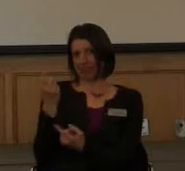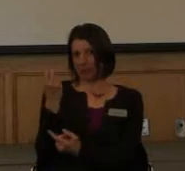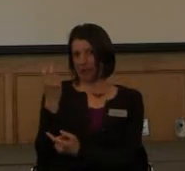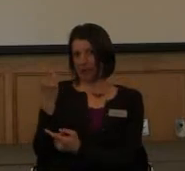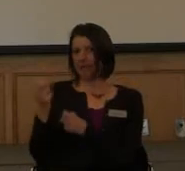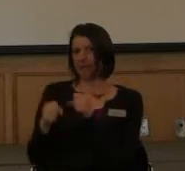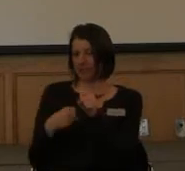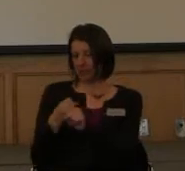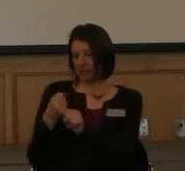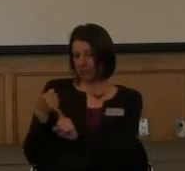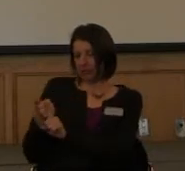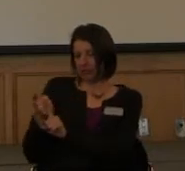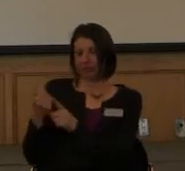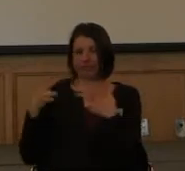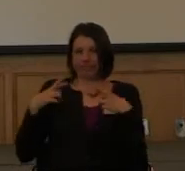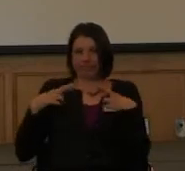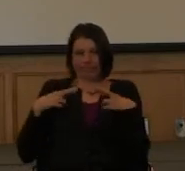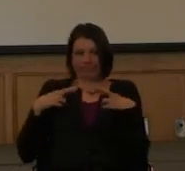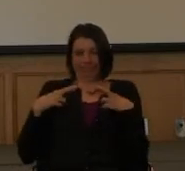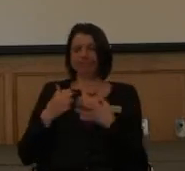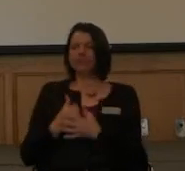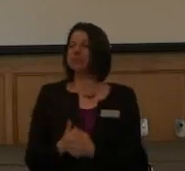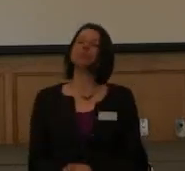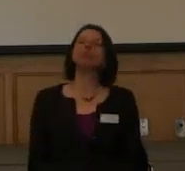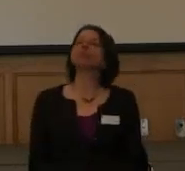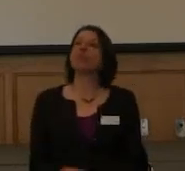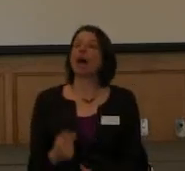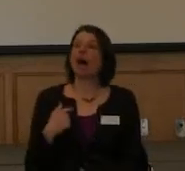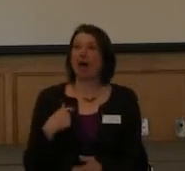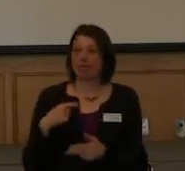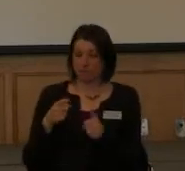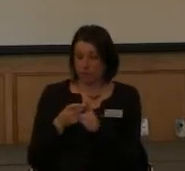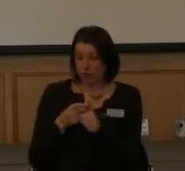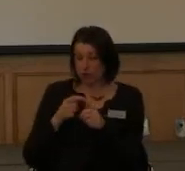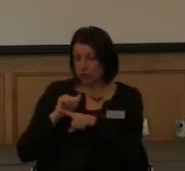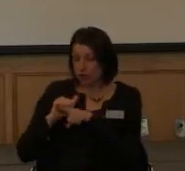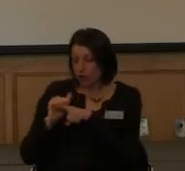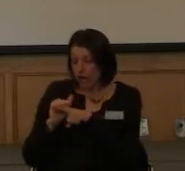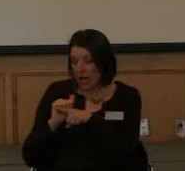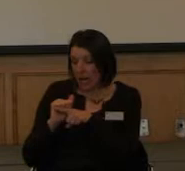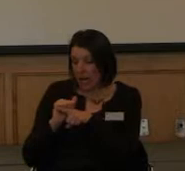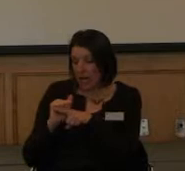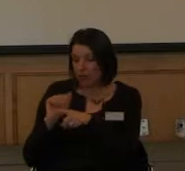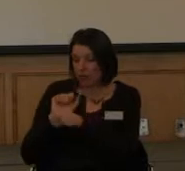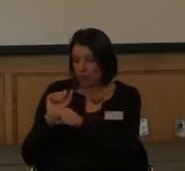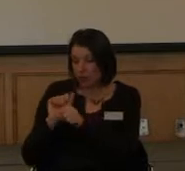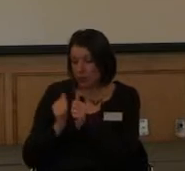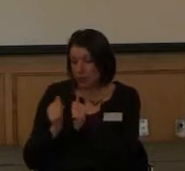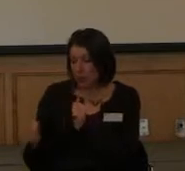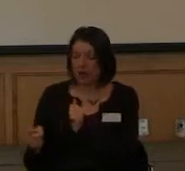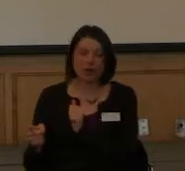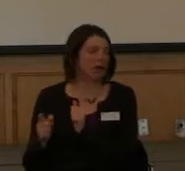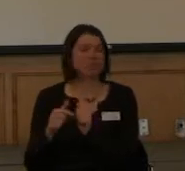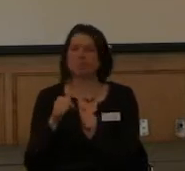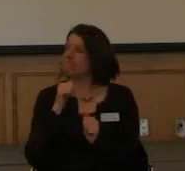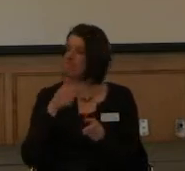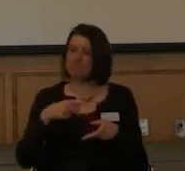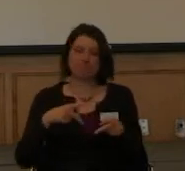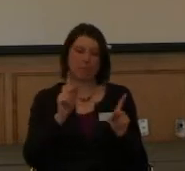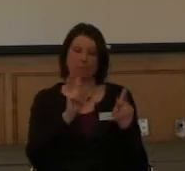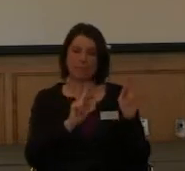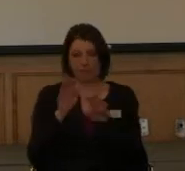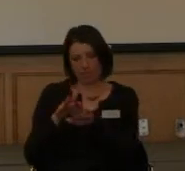when I was first working with her and first training her, I didn't let people touch her. She